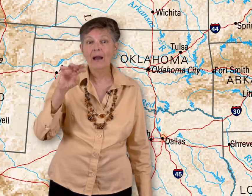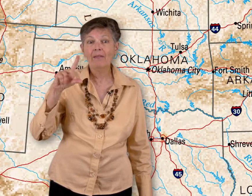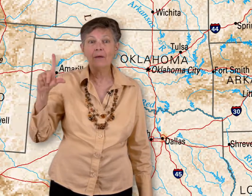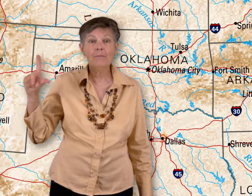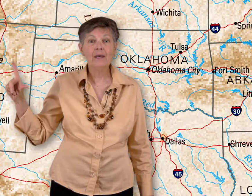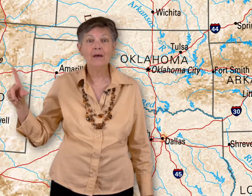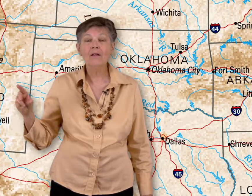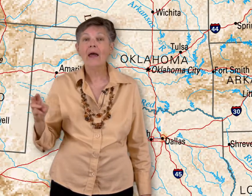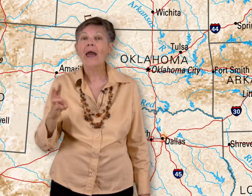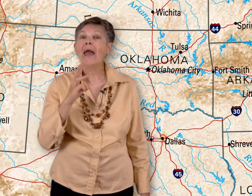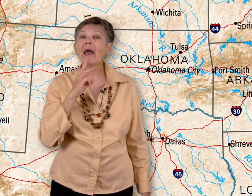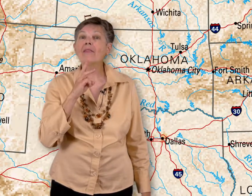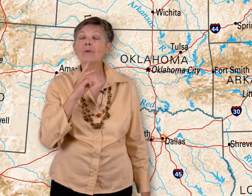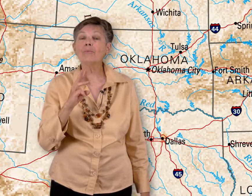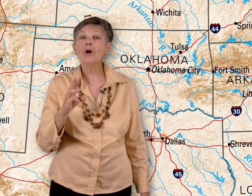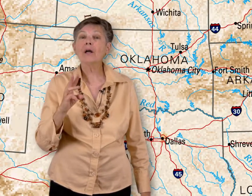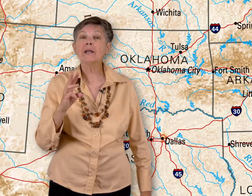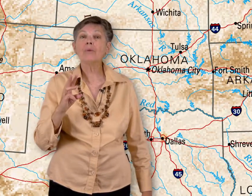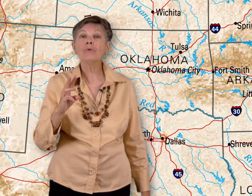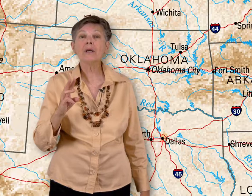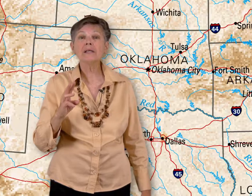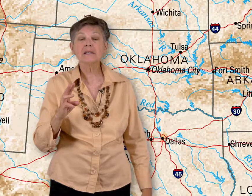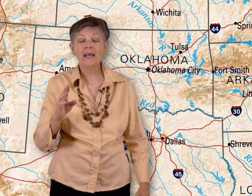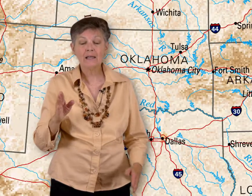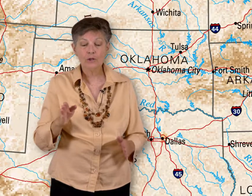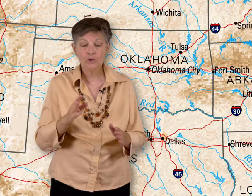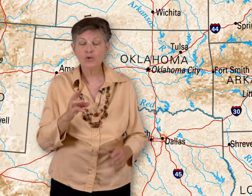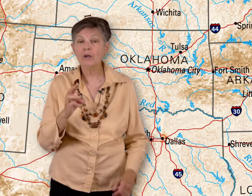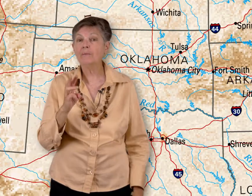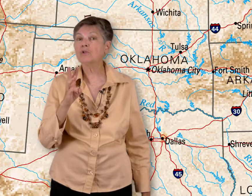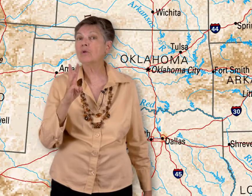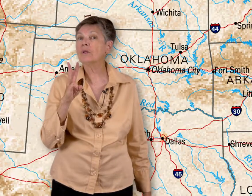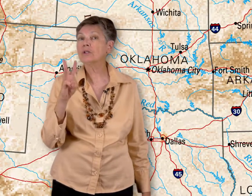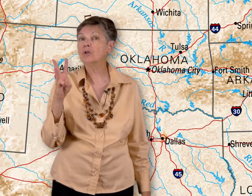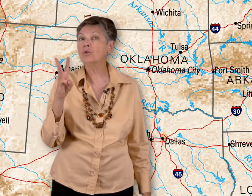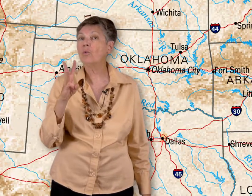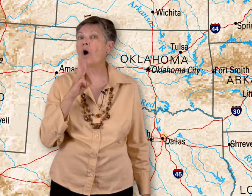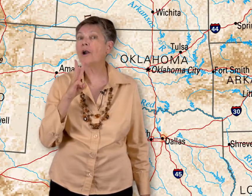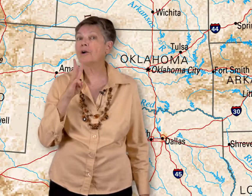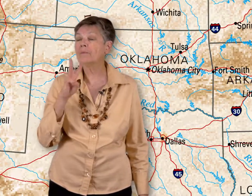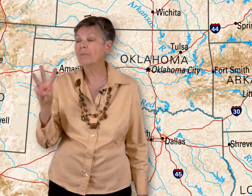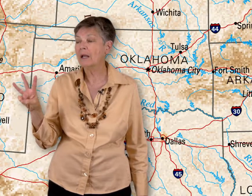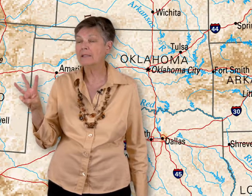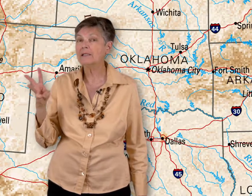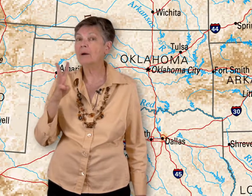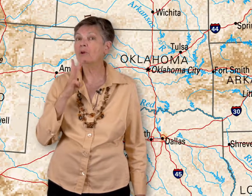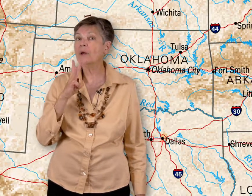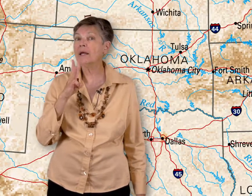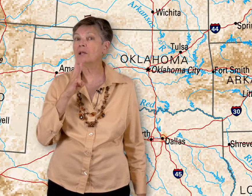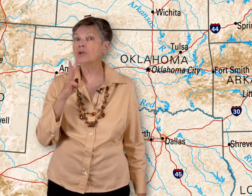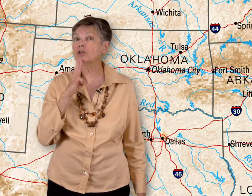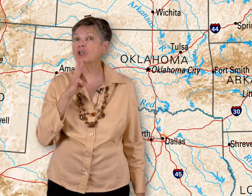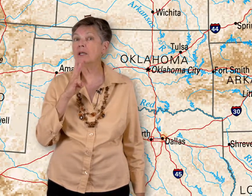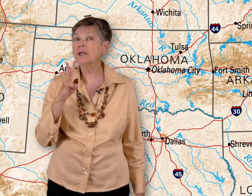By the mill and the brook. Now brook is like a little stream. So you do water. It's a W hand at your chin.